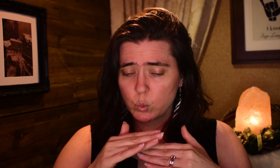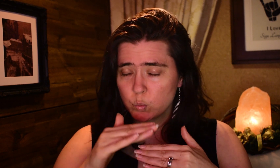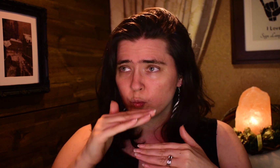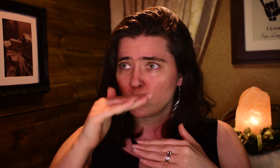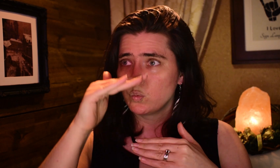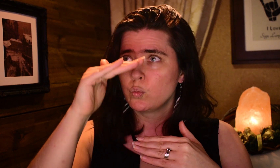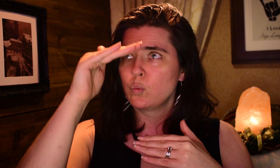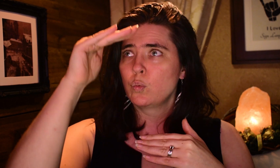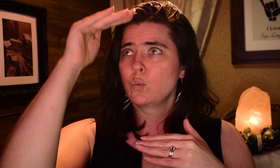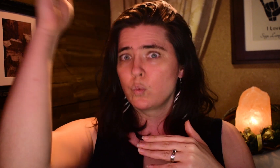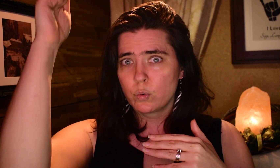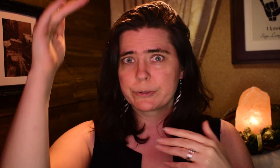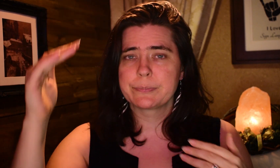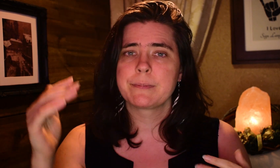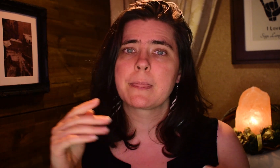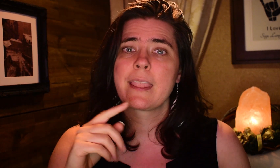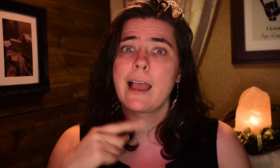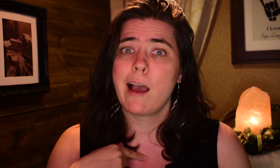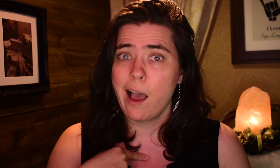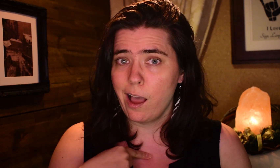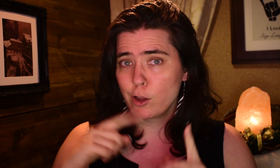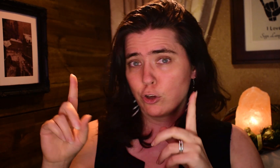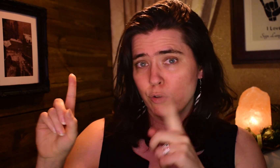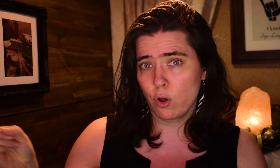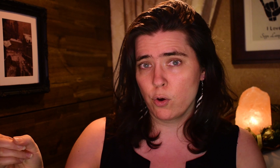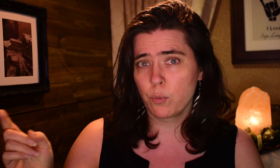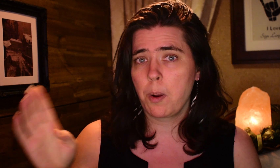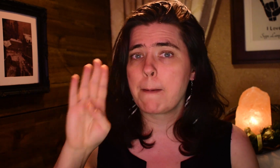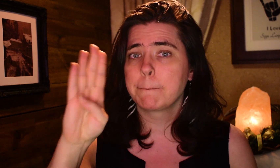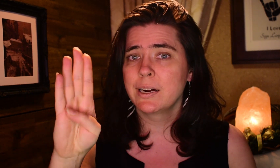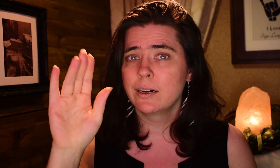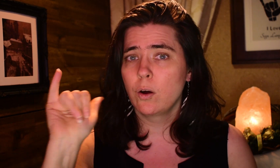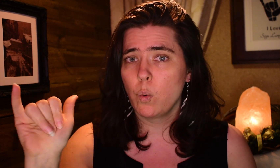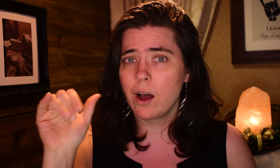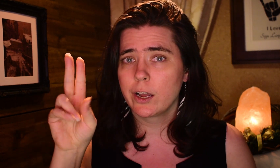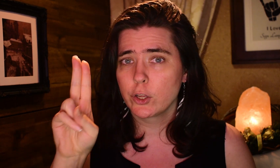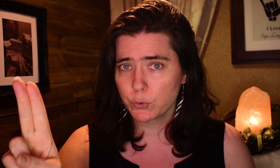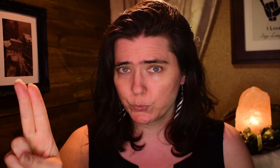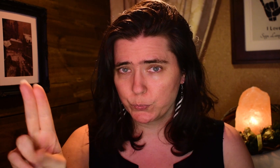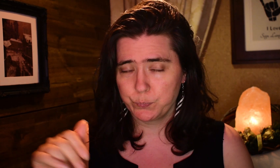Then, when I was much older, for our third, I went to BYU.